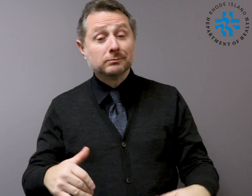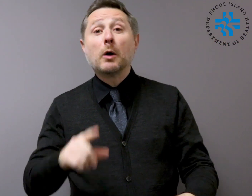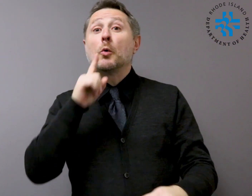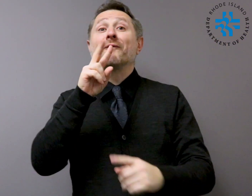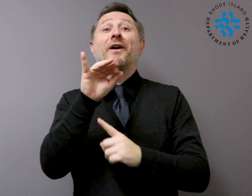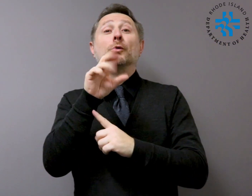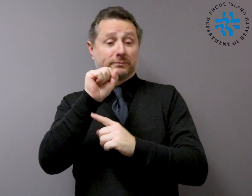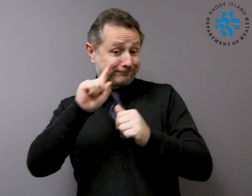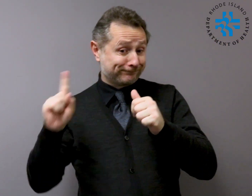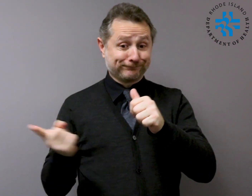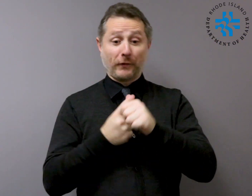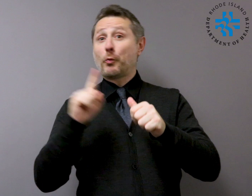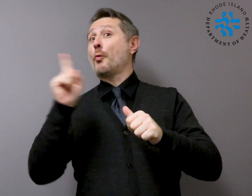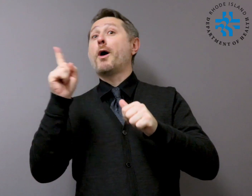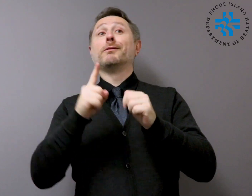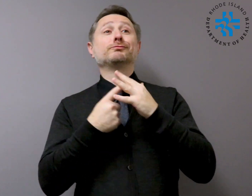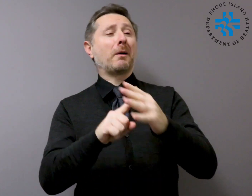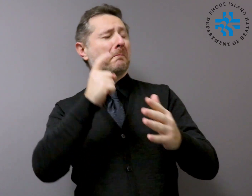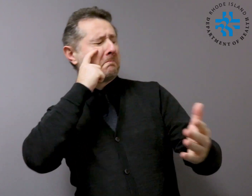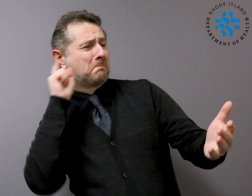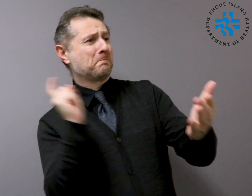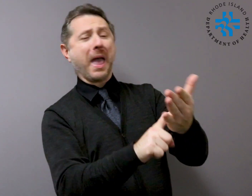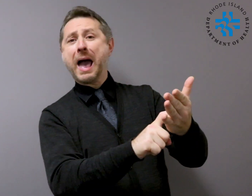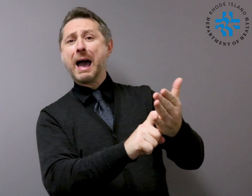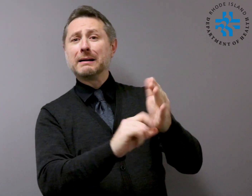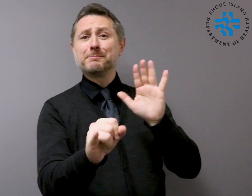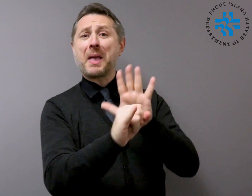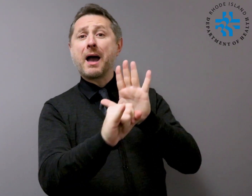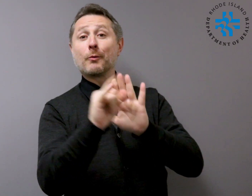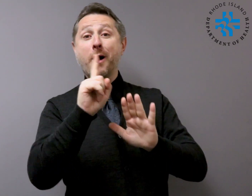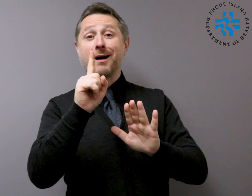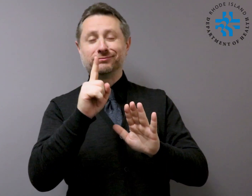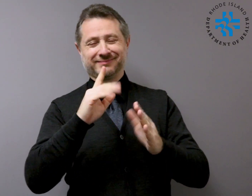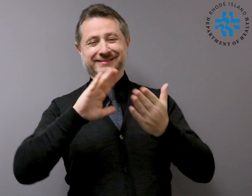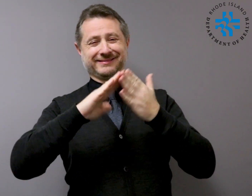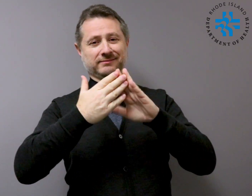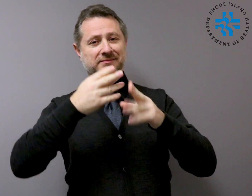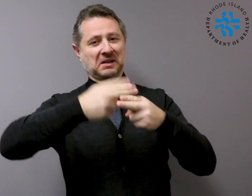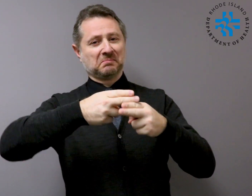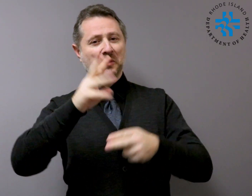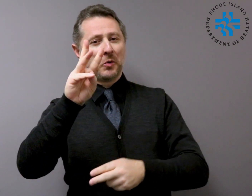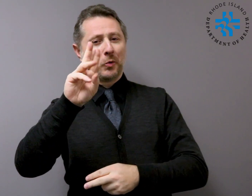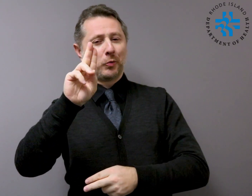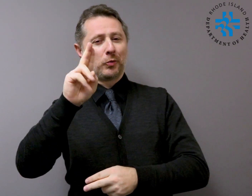The virus was first identified during an outbreak in Wuhan, China, in December 2019.